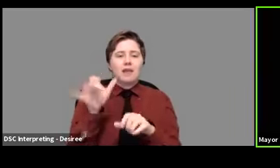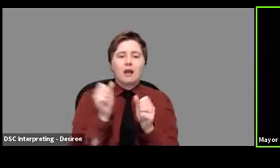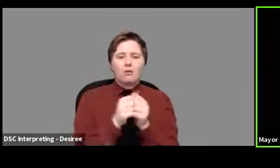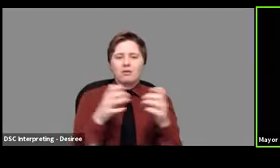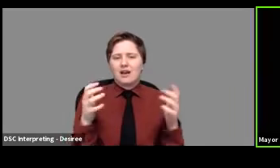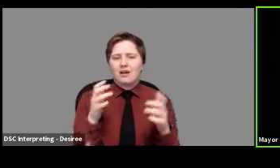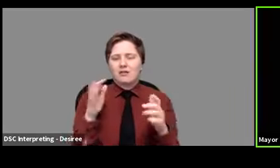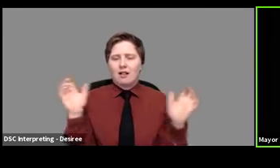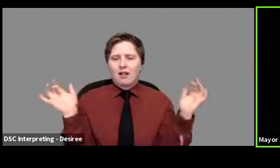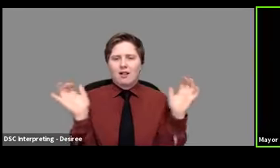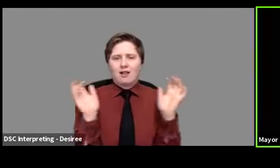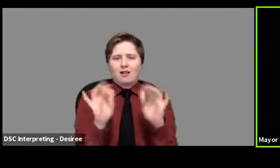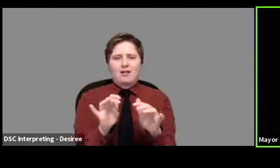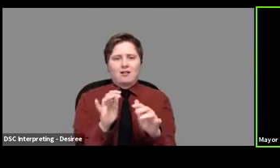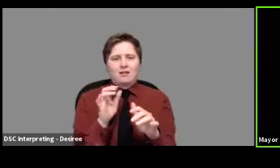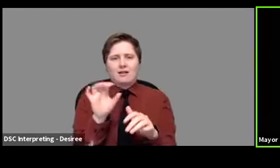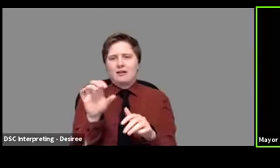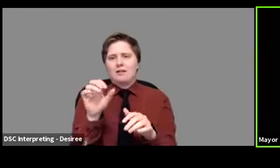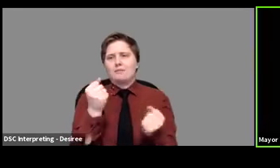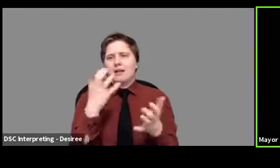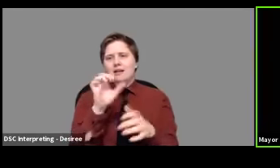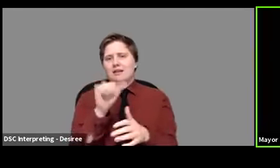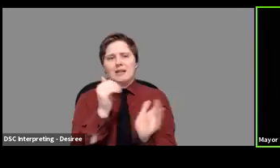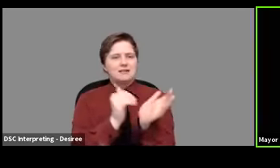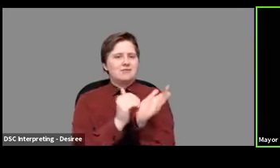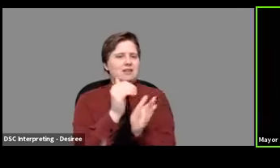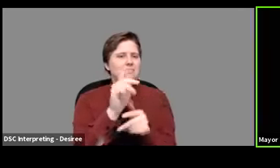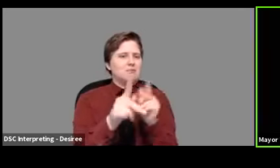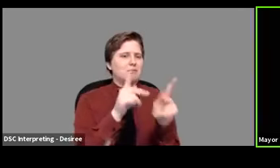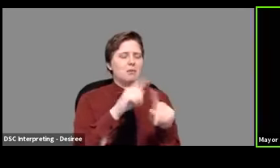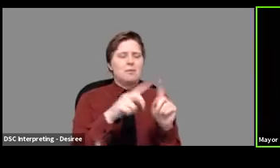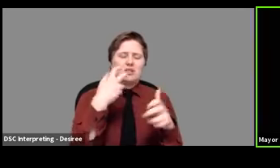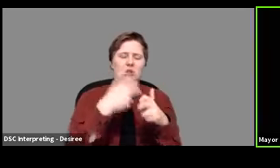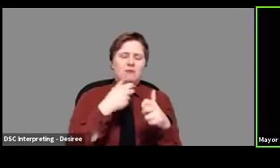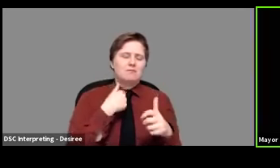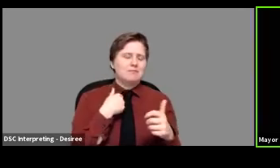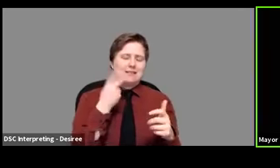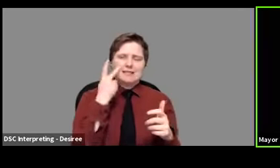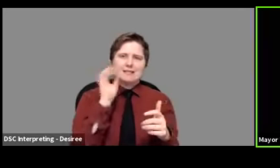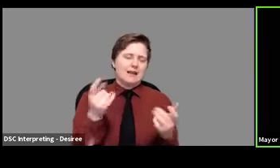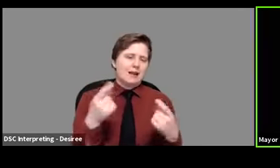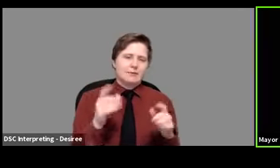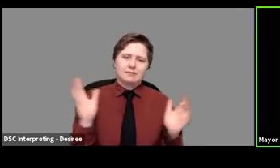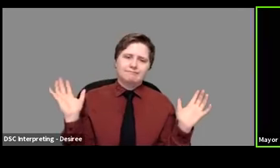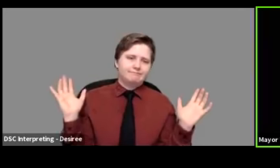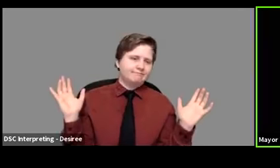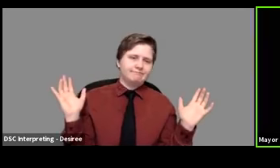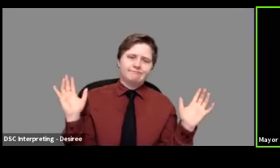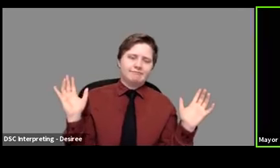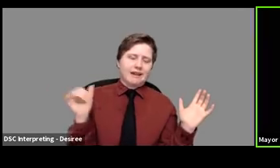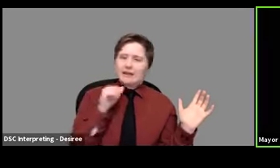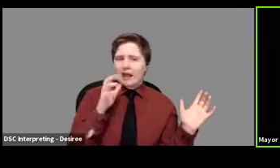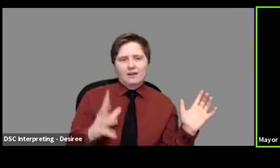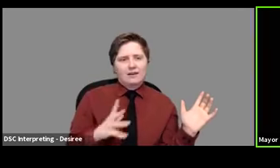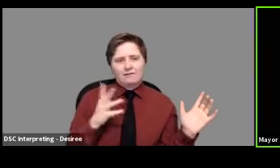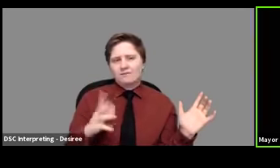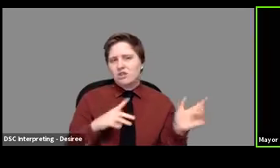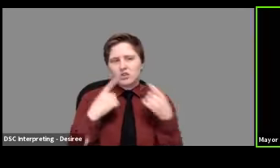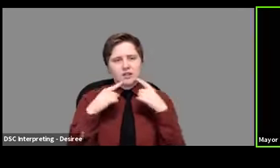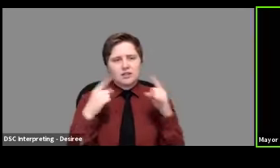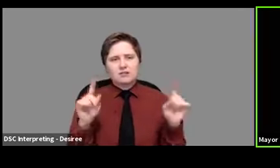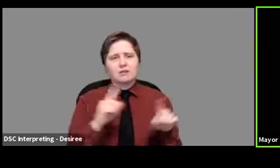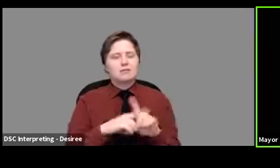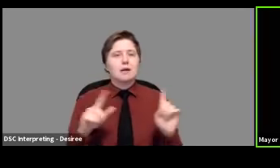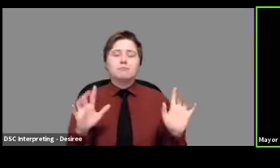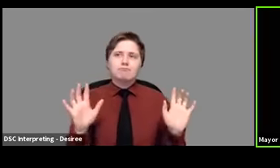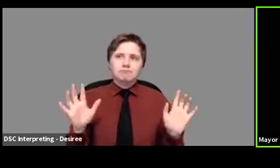the gathering of tens of thousands of people. It's just hard for me to see that happening. So it's not an official announcement, but that is,